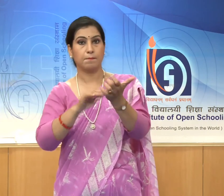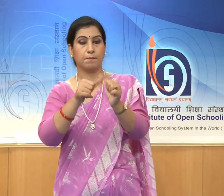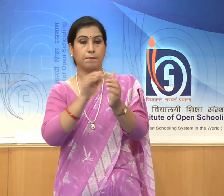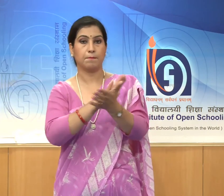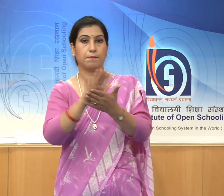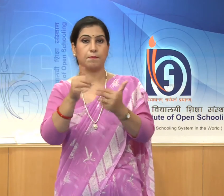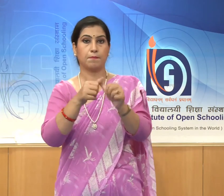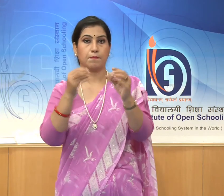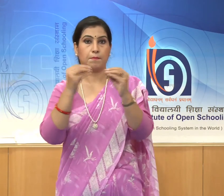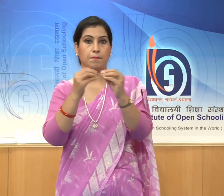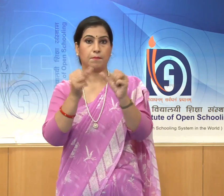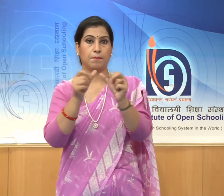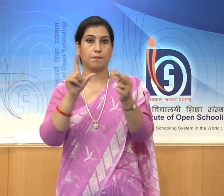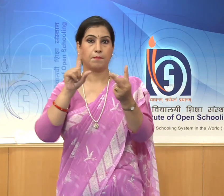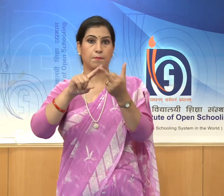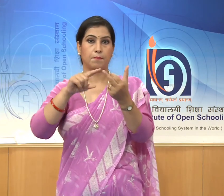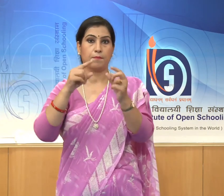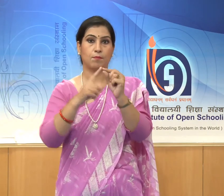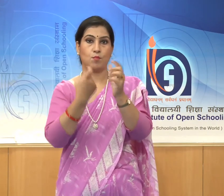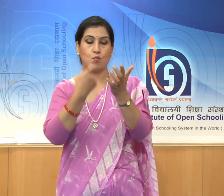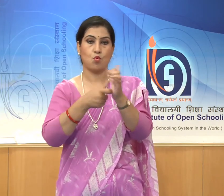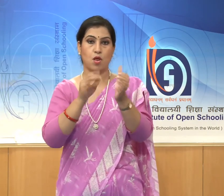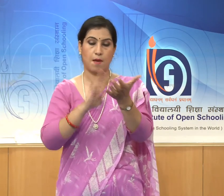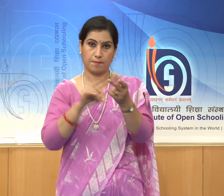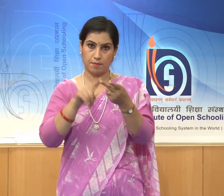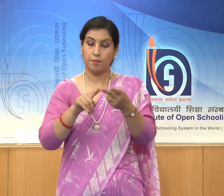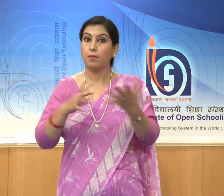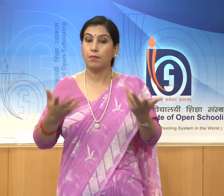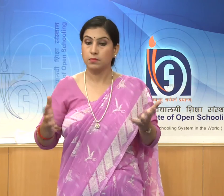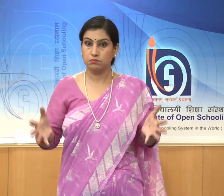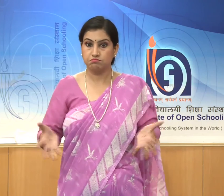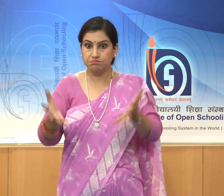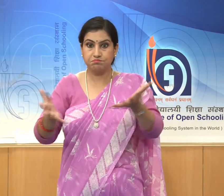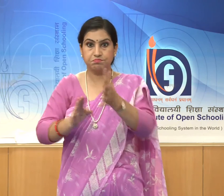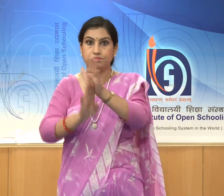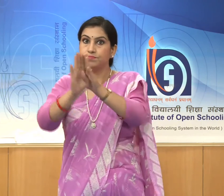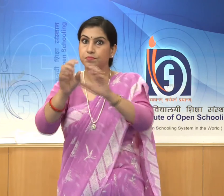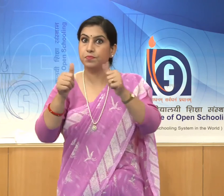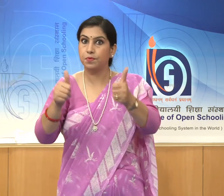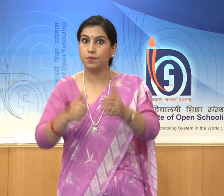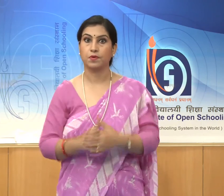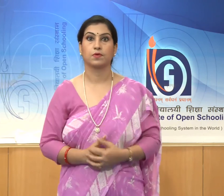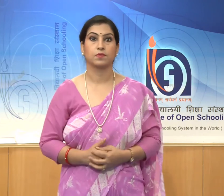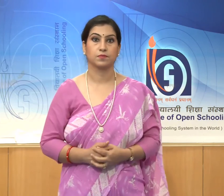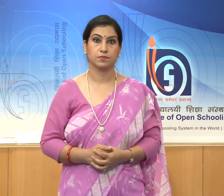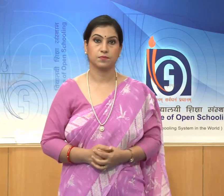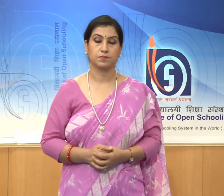which flourished during this